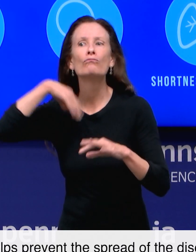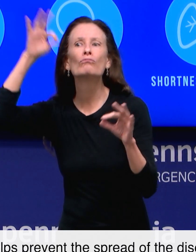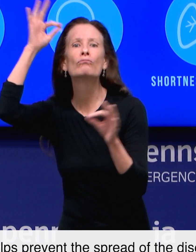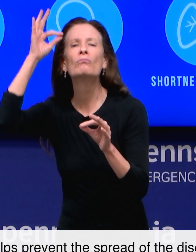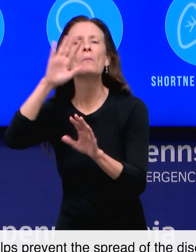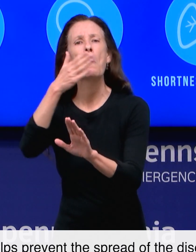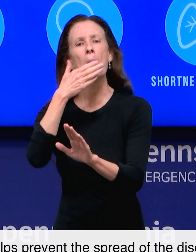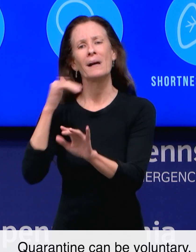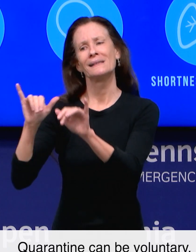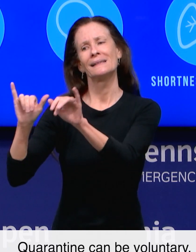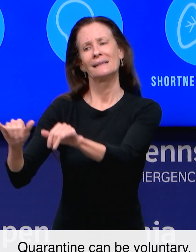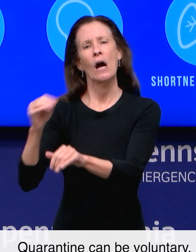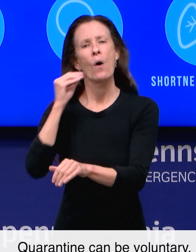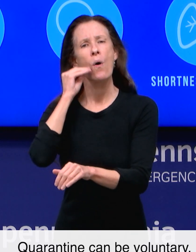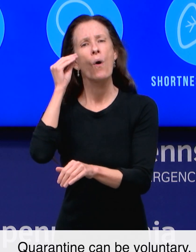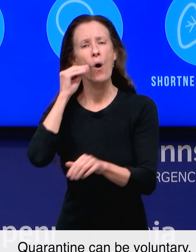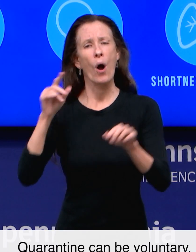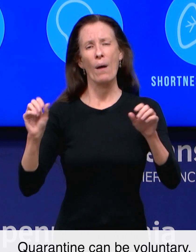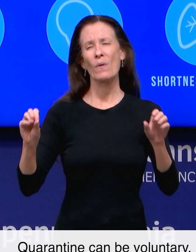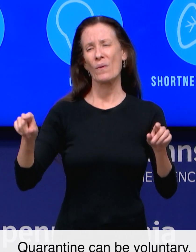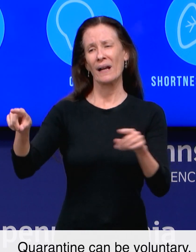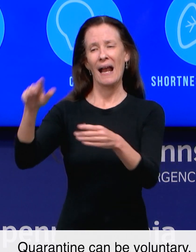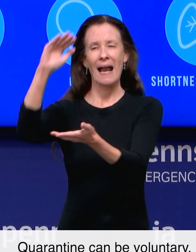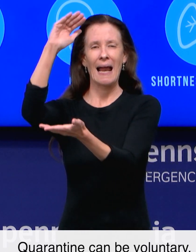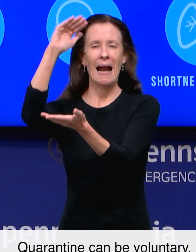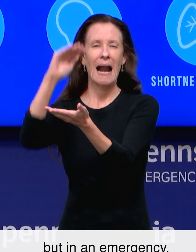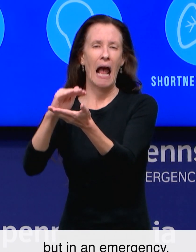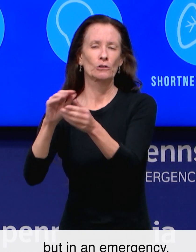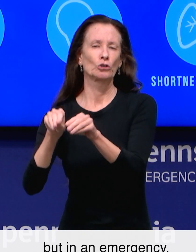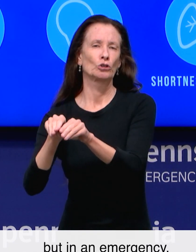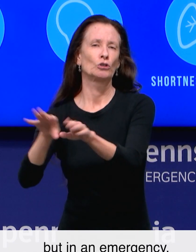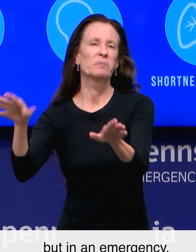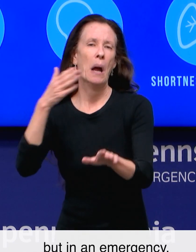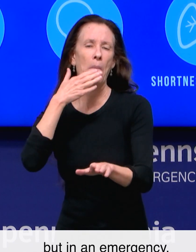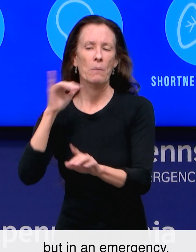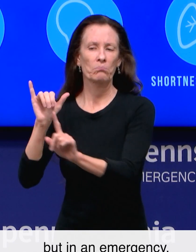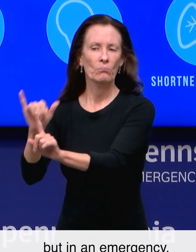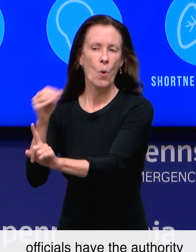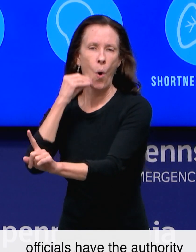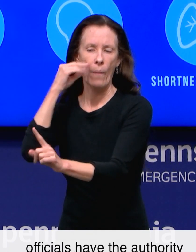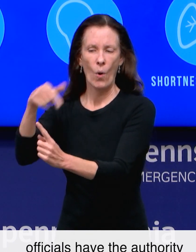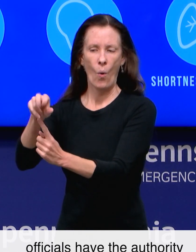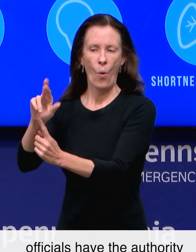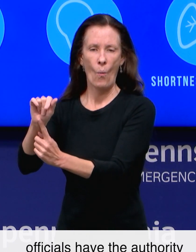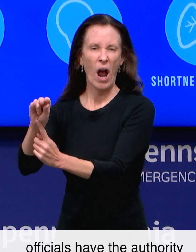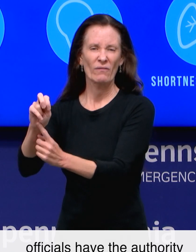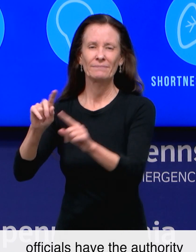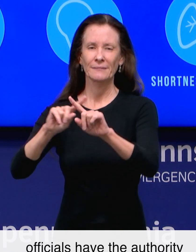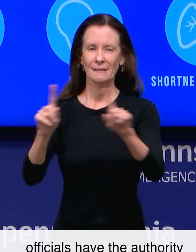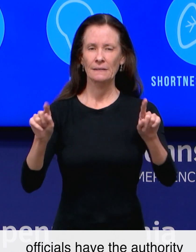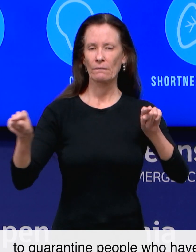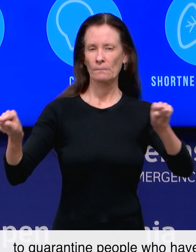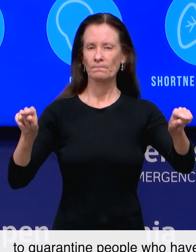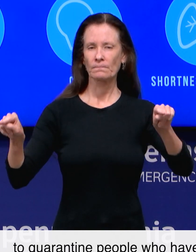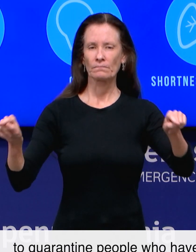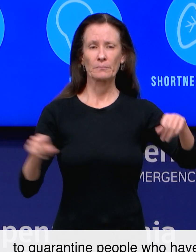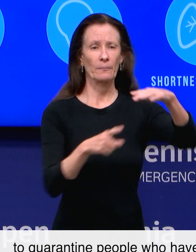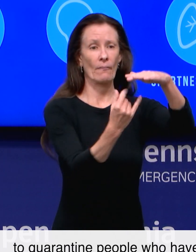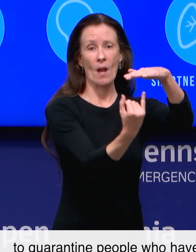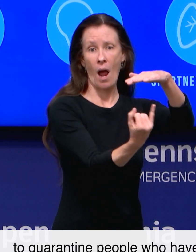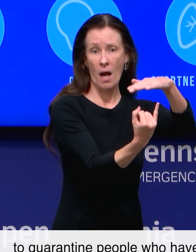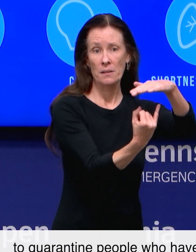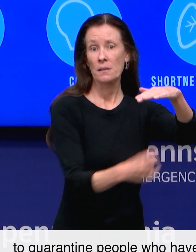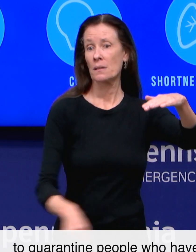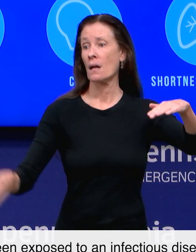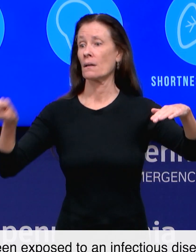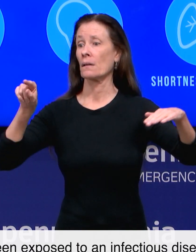disease. Quarantine can be voluntary, but in an emergency, officials have the authority to quarantine